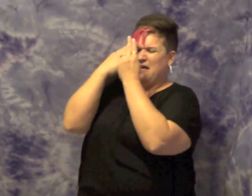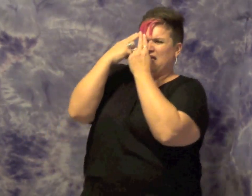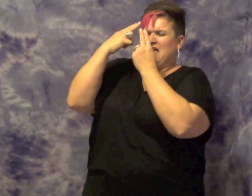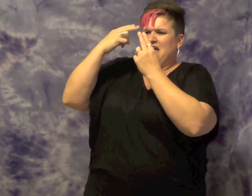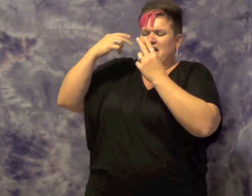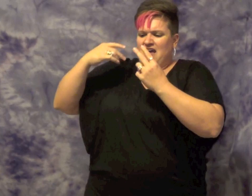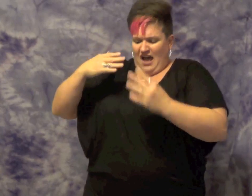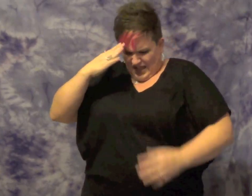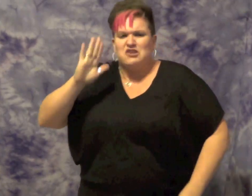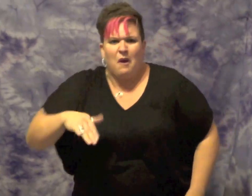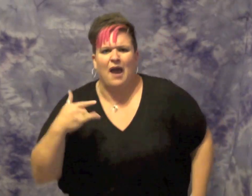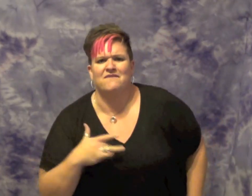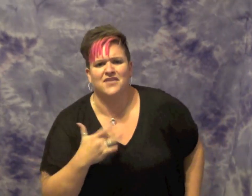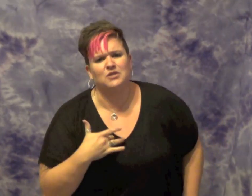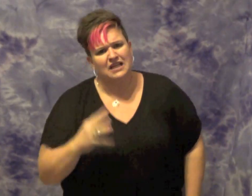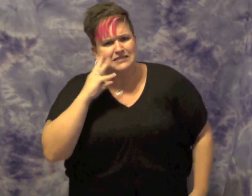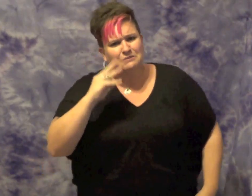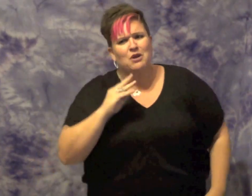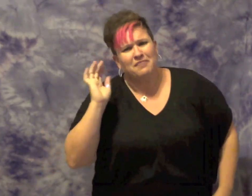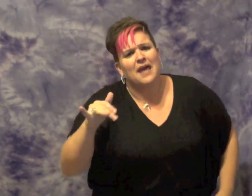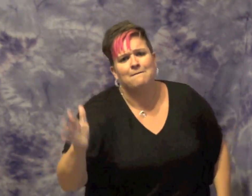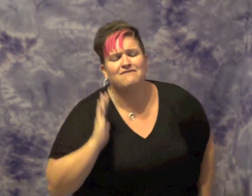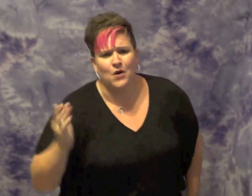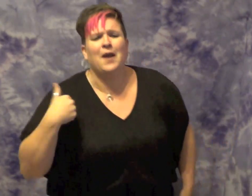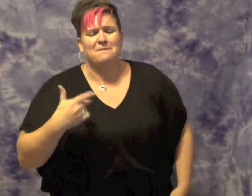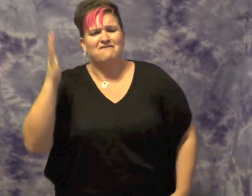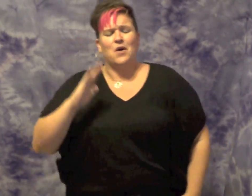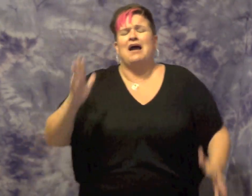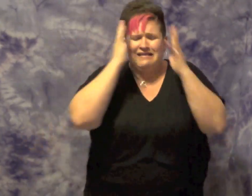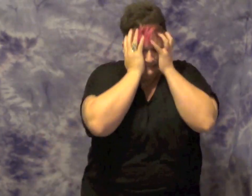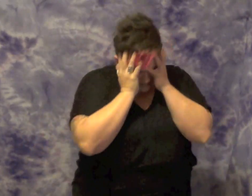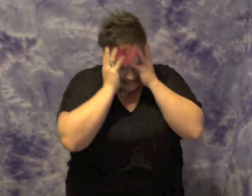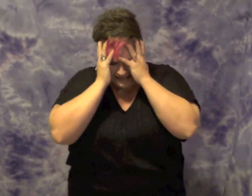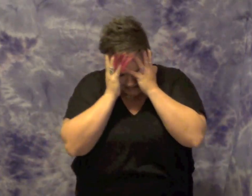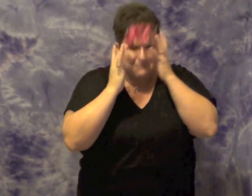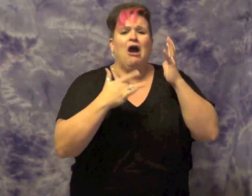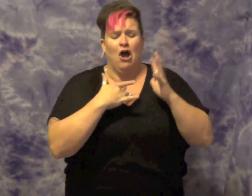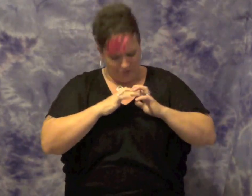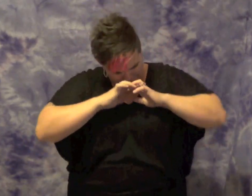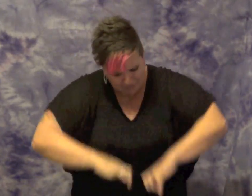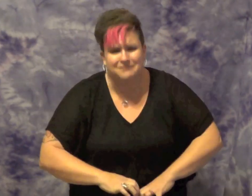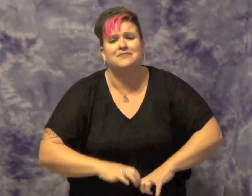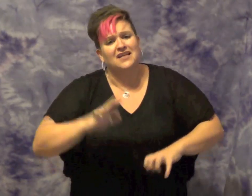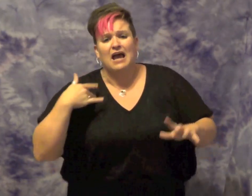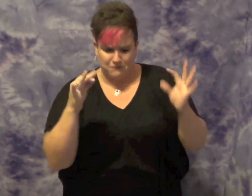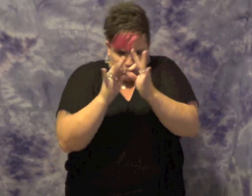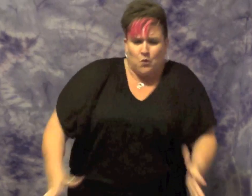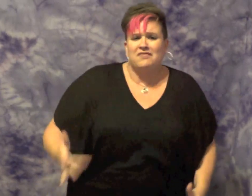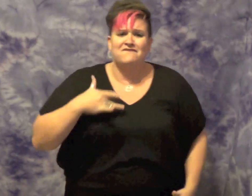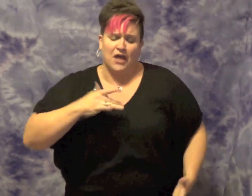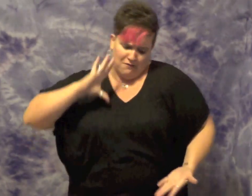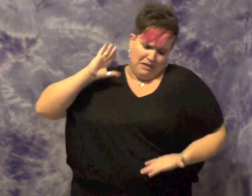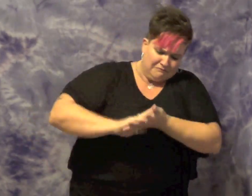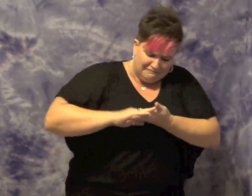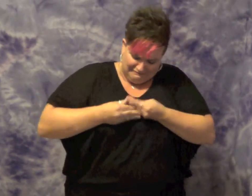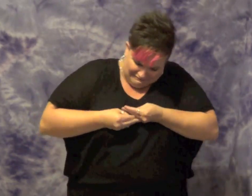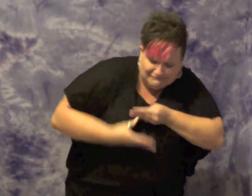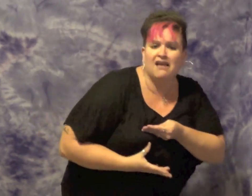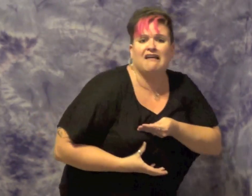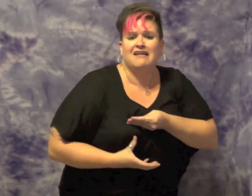feels. I've been there before. I had my head in my hands and my heart on the floor. I've been worthless and shattered. I've been nothing to people. I know